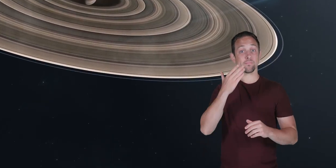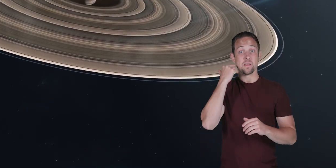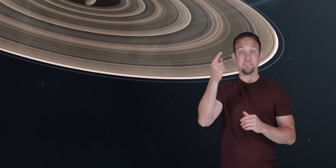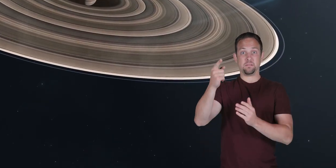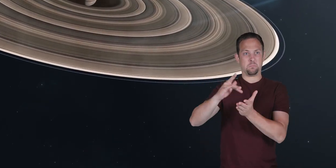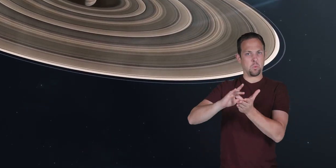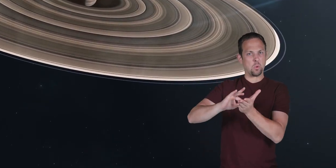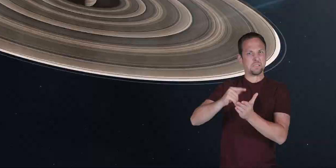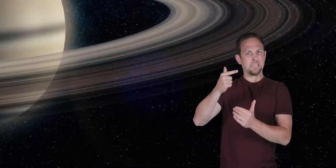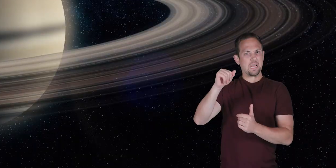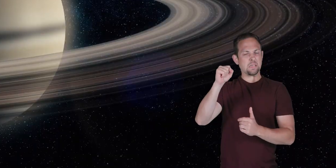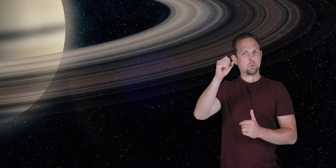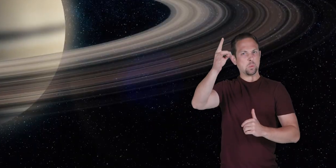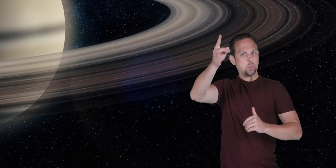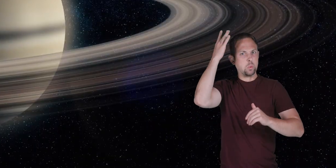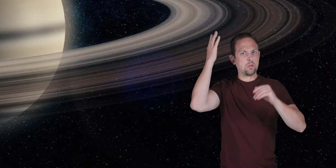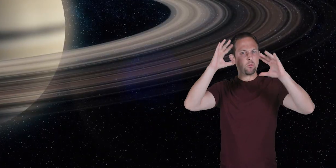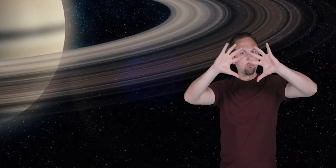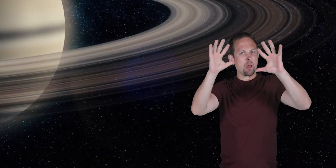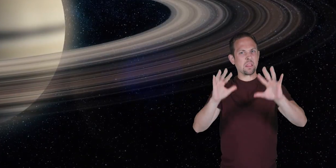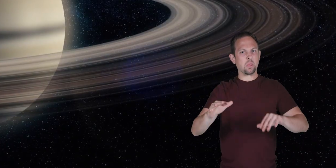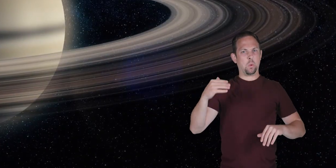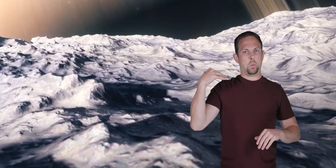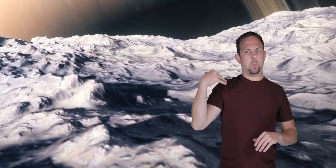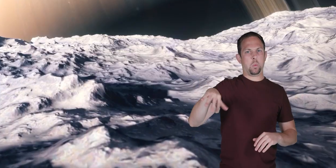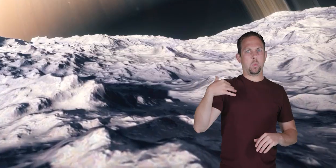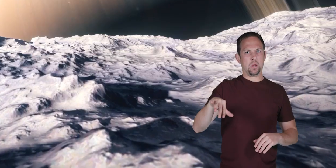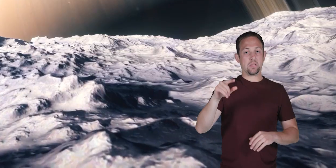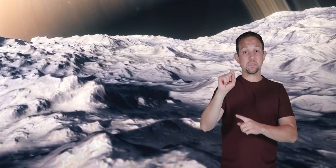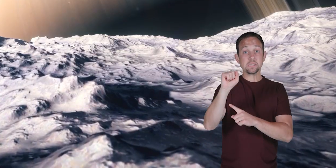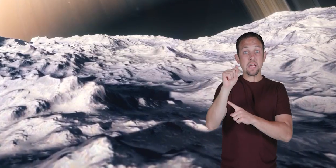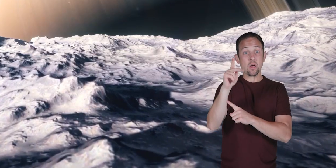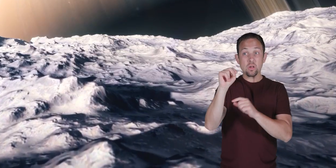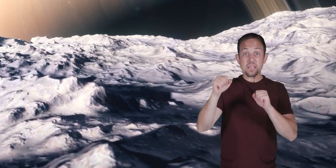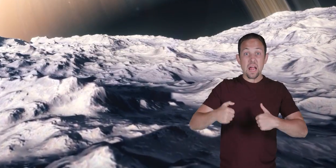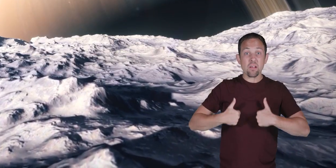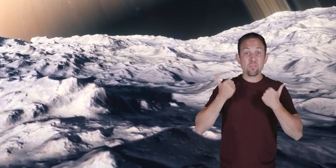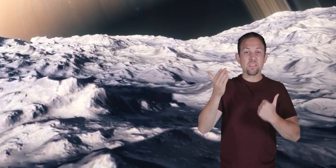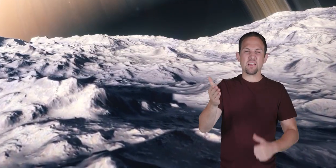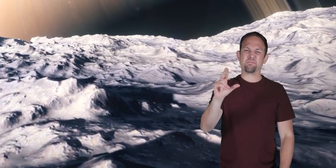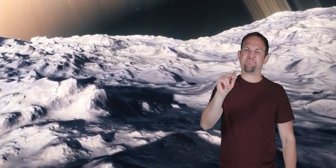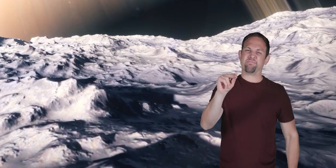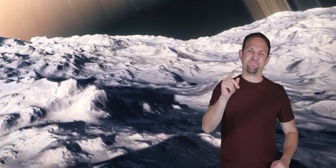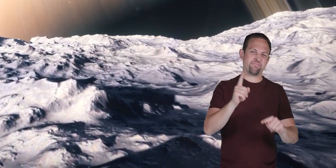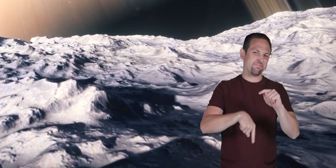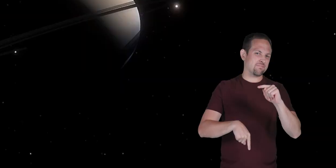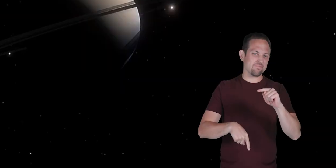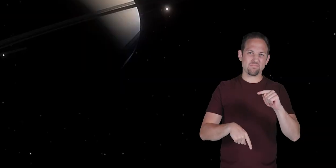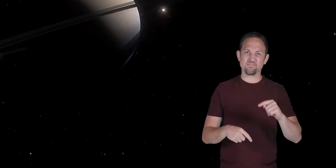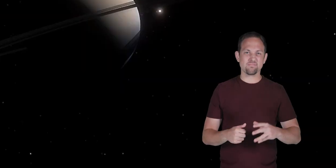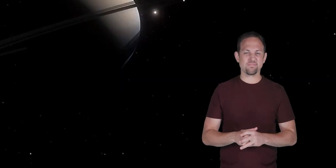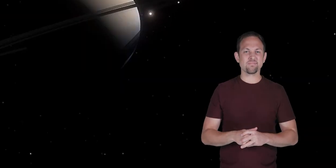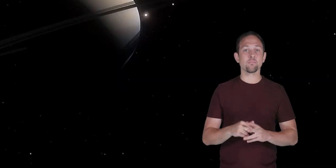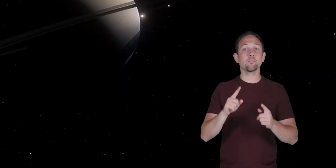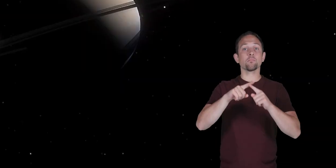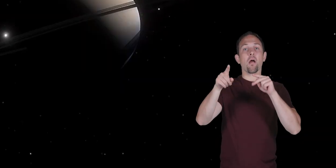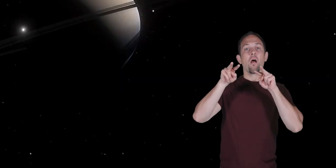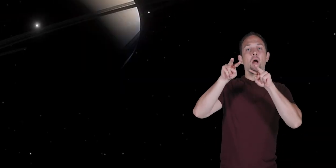gases and extreme weather Saturn is not a good place for life but some of its moons